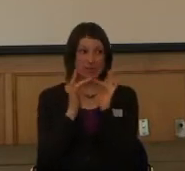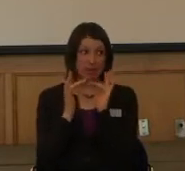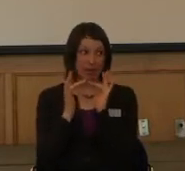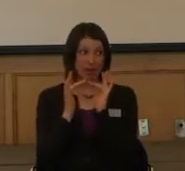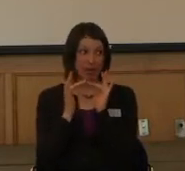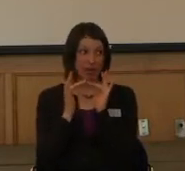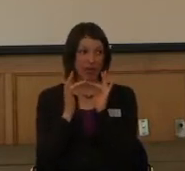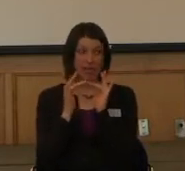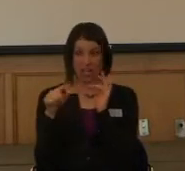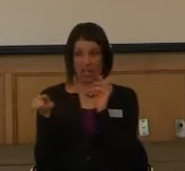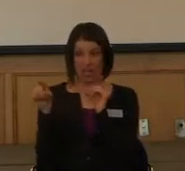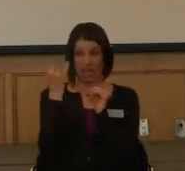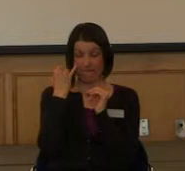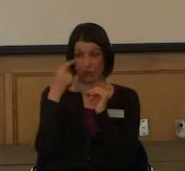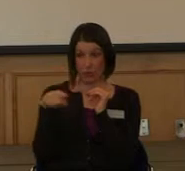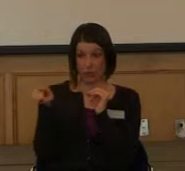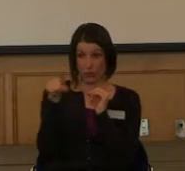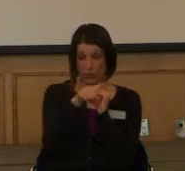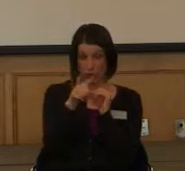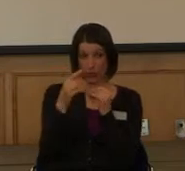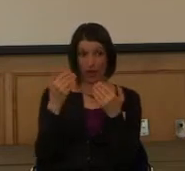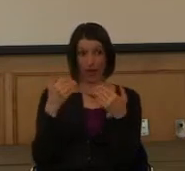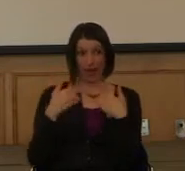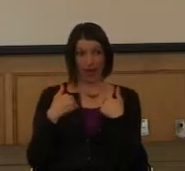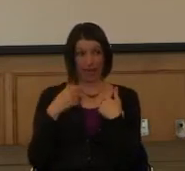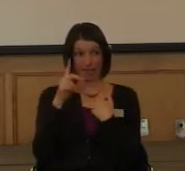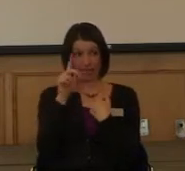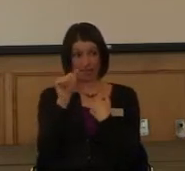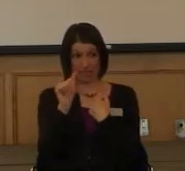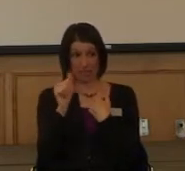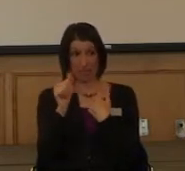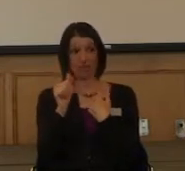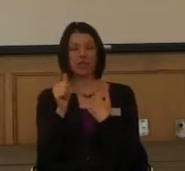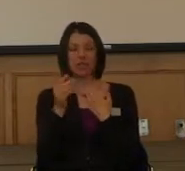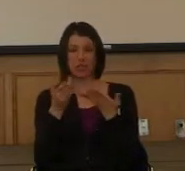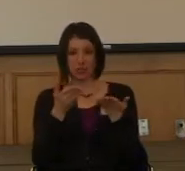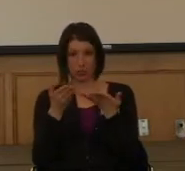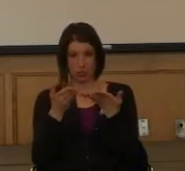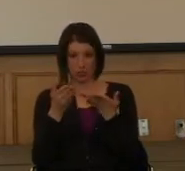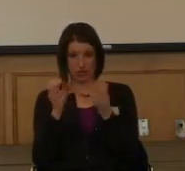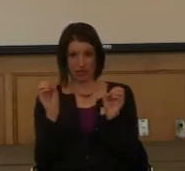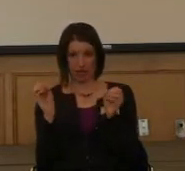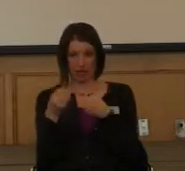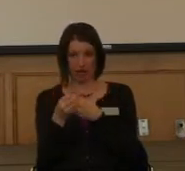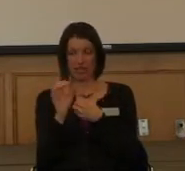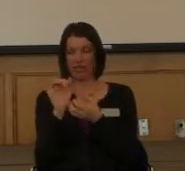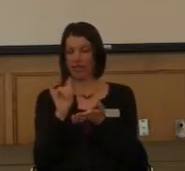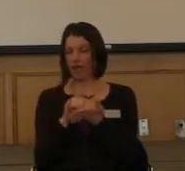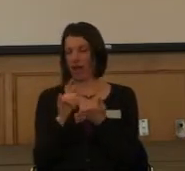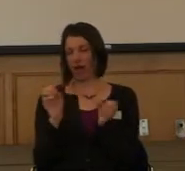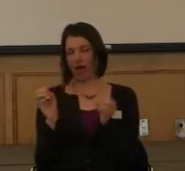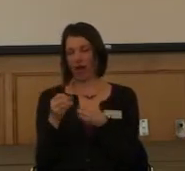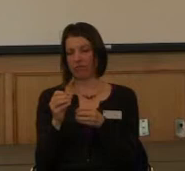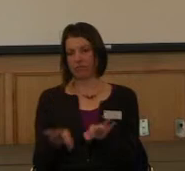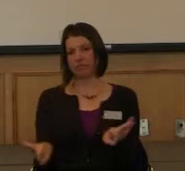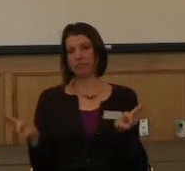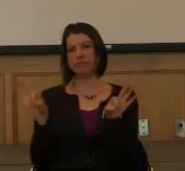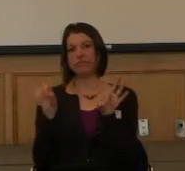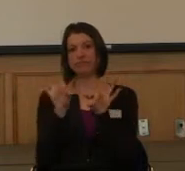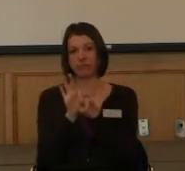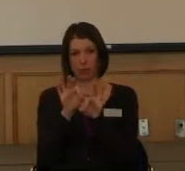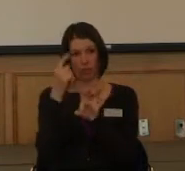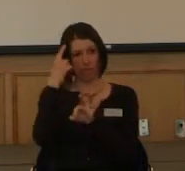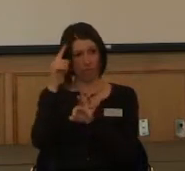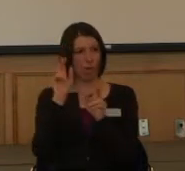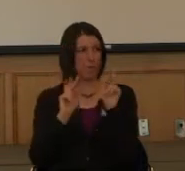if you had any kind of disability support office here. That office is really important for